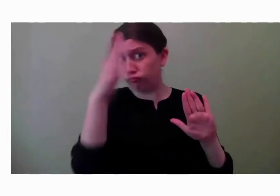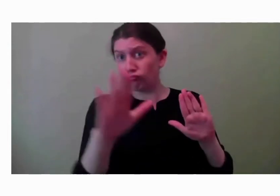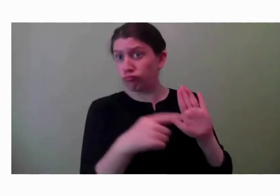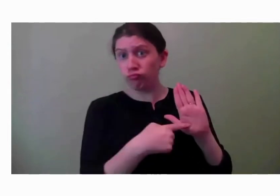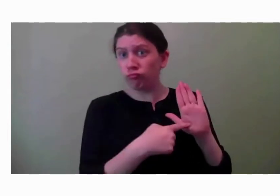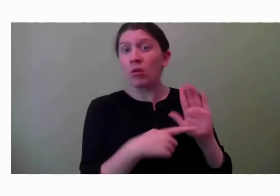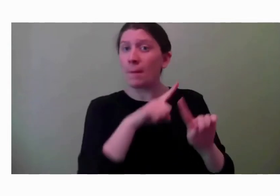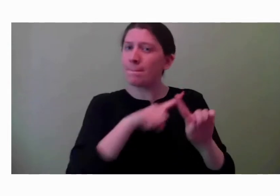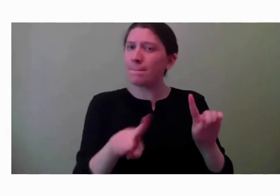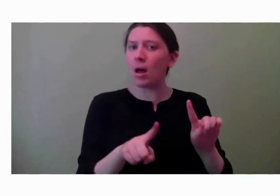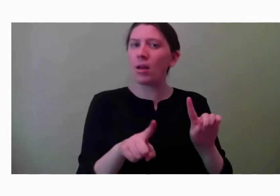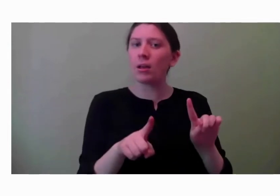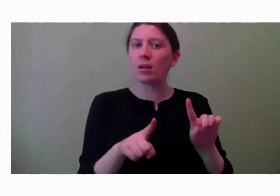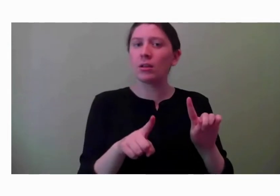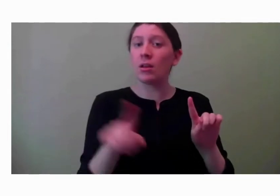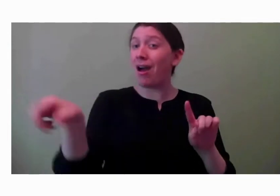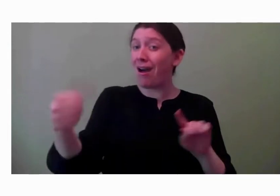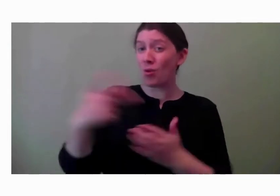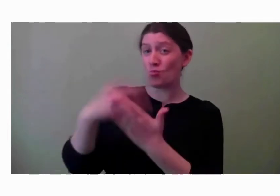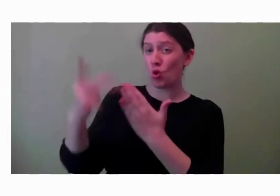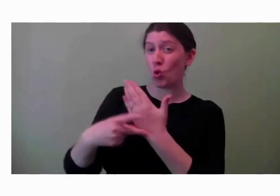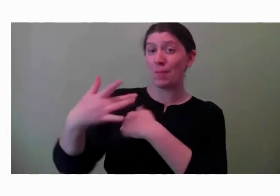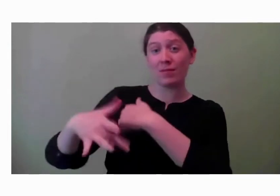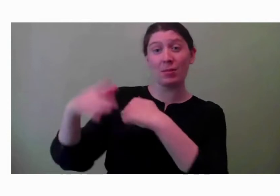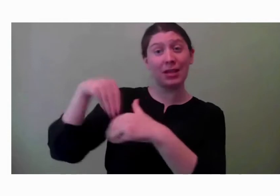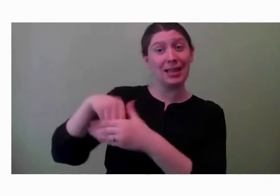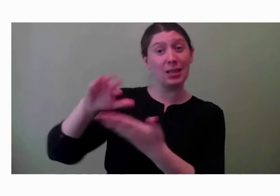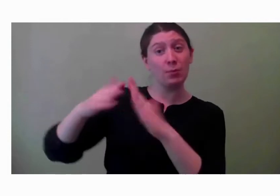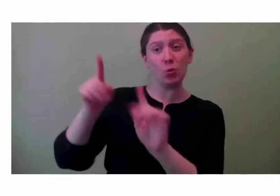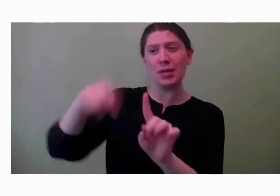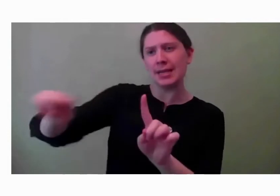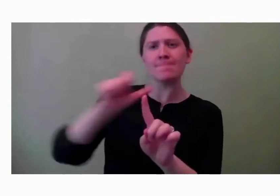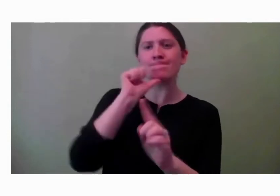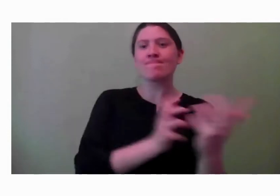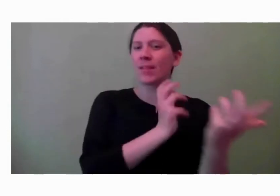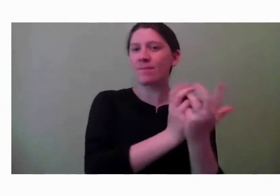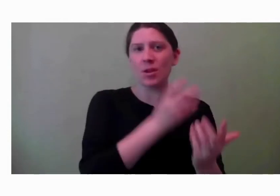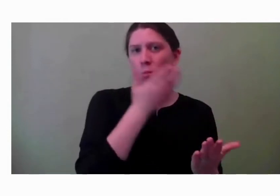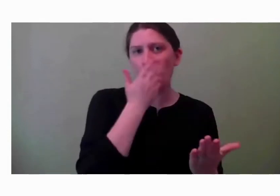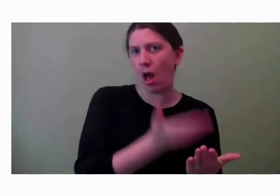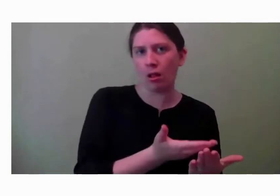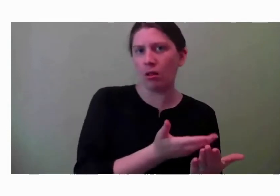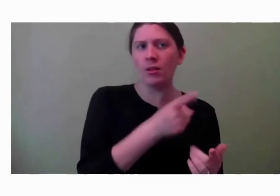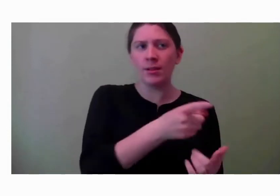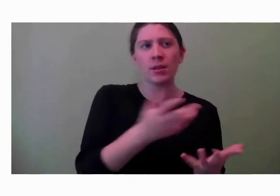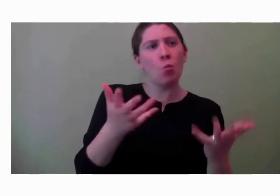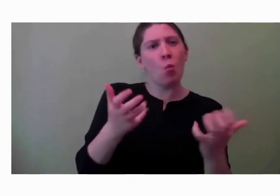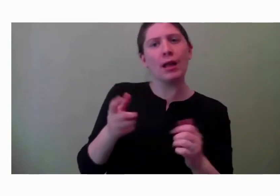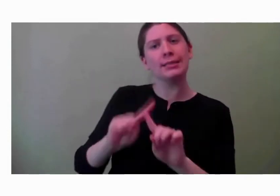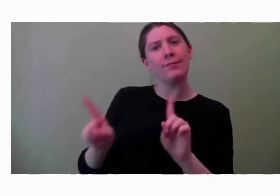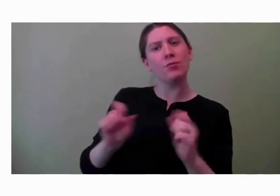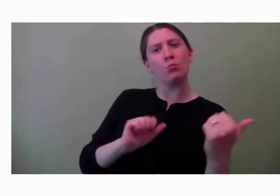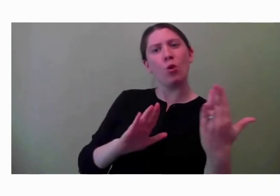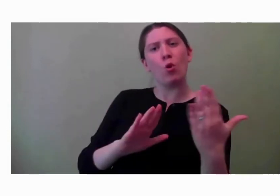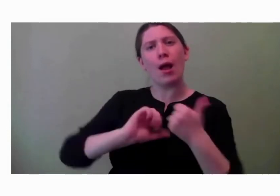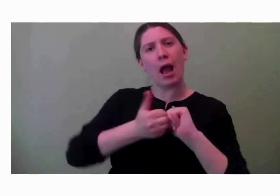other programming that is in the community may not be the best fit for them. And they're kind of looking for a different approach of how to engage in recreation.